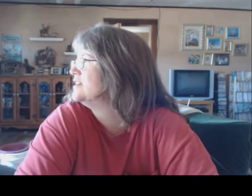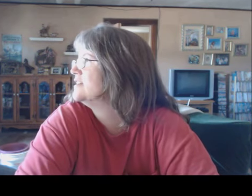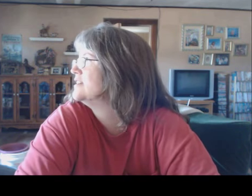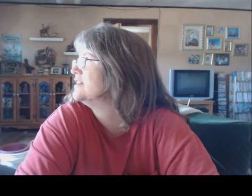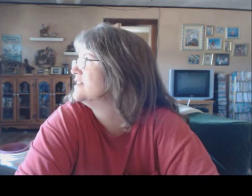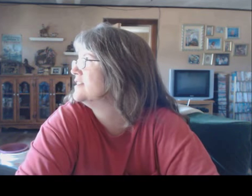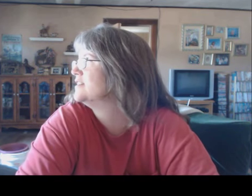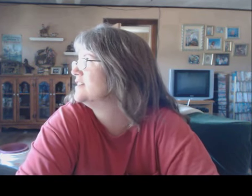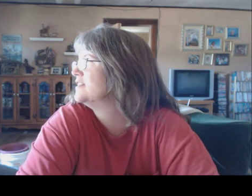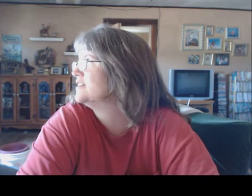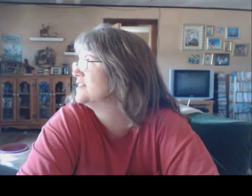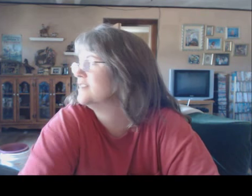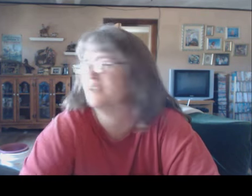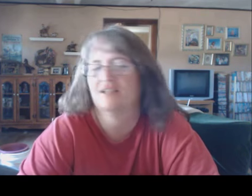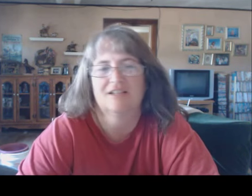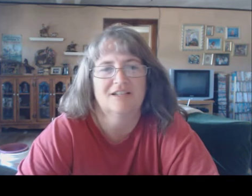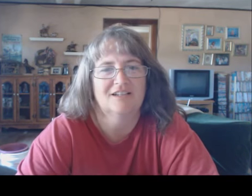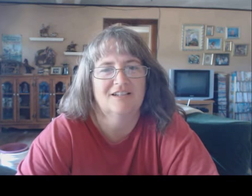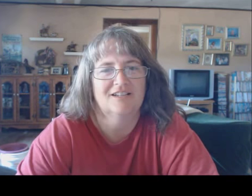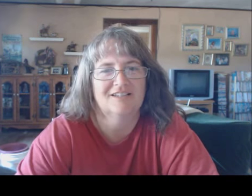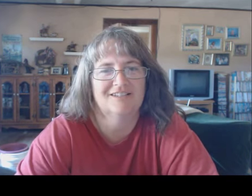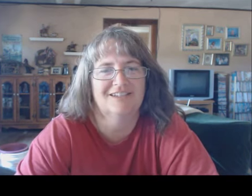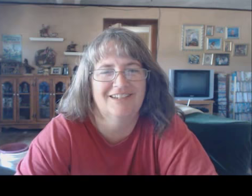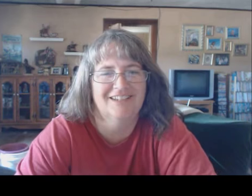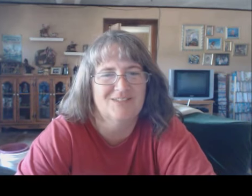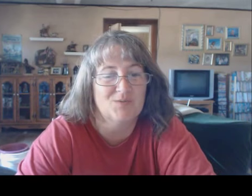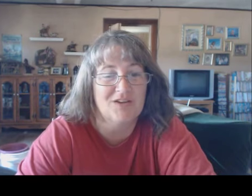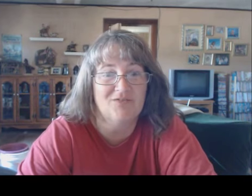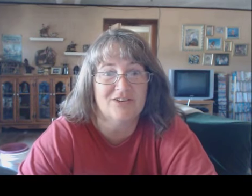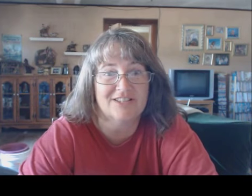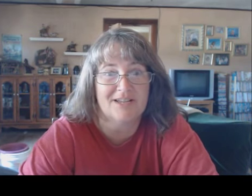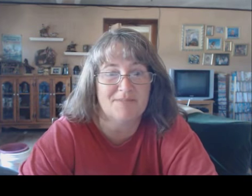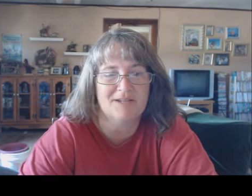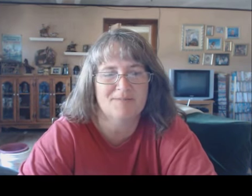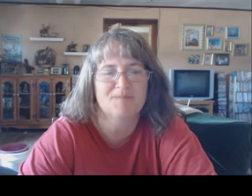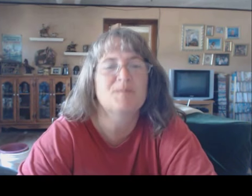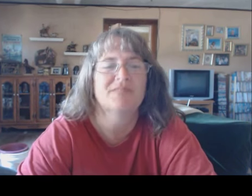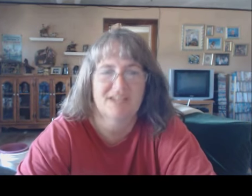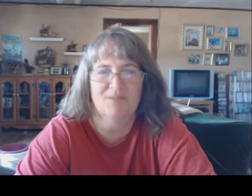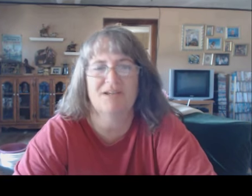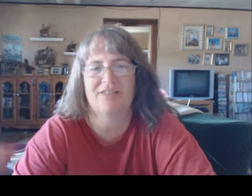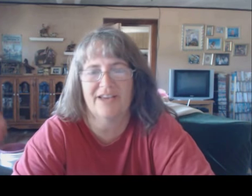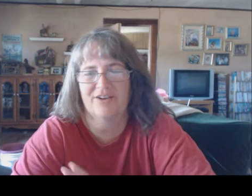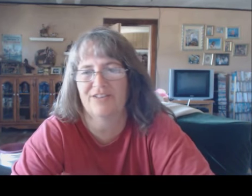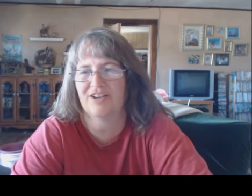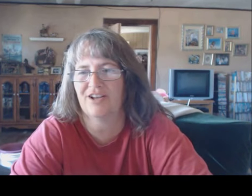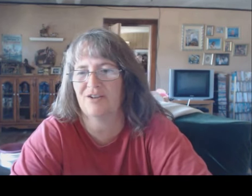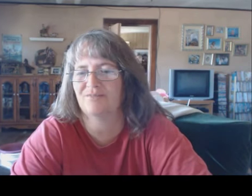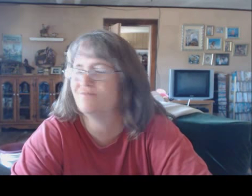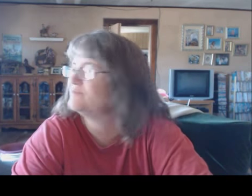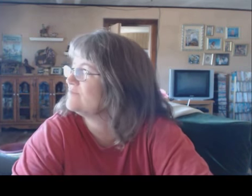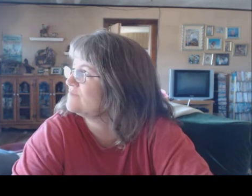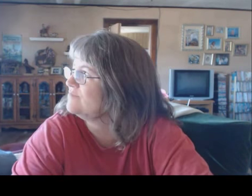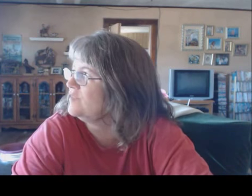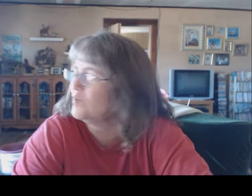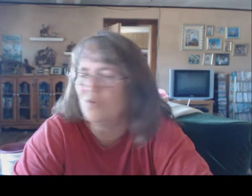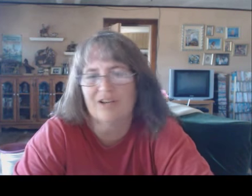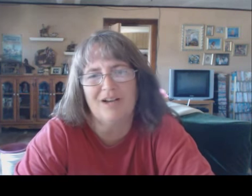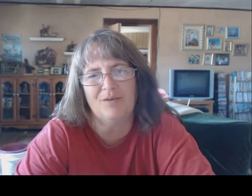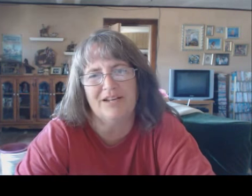140... Whatever you want it to be. It's 140 something. on the header. It'll be on the header. There you go. We're kind of